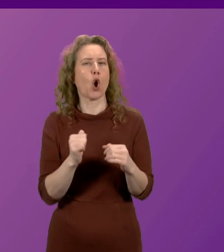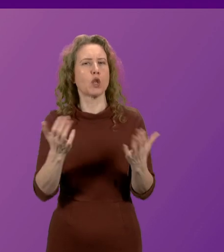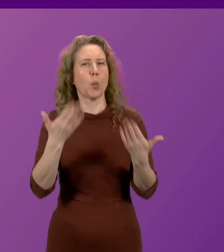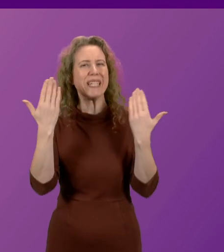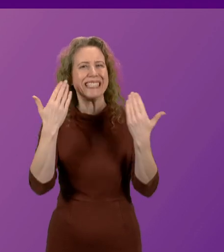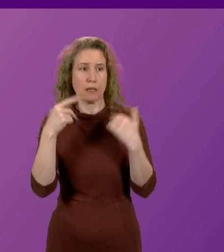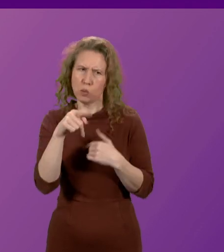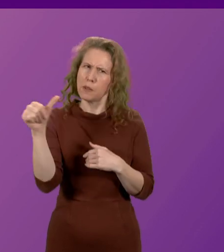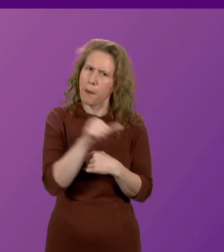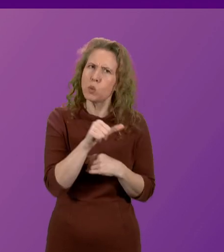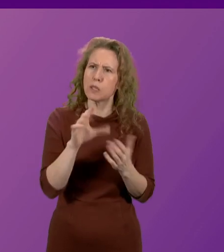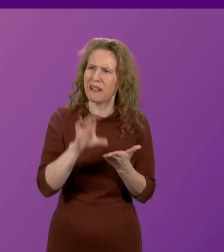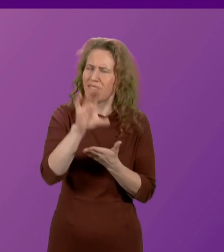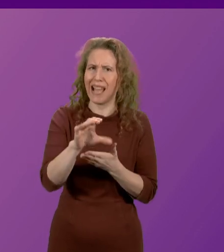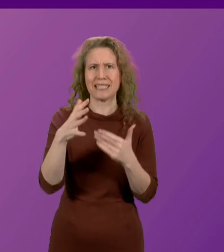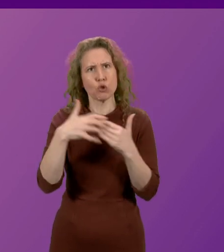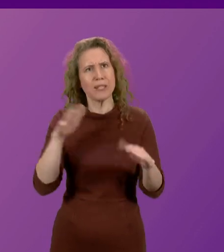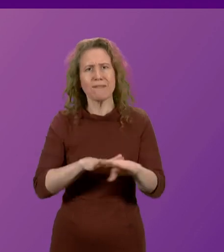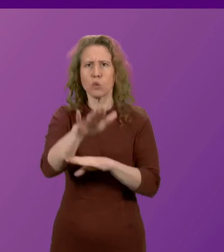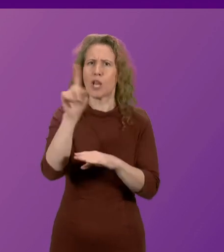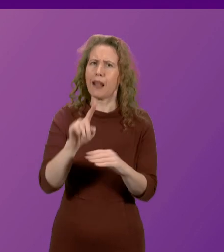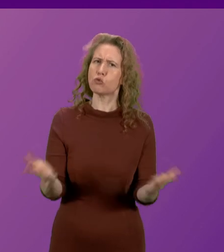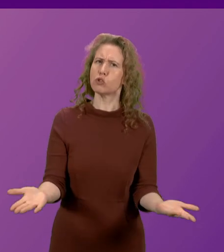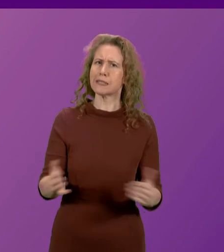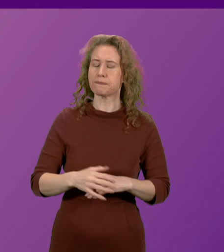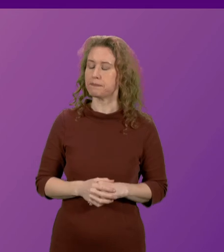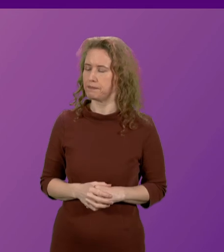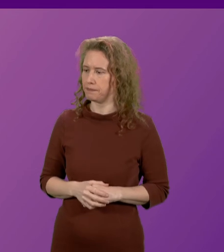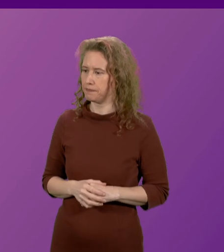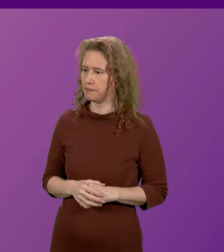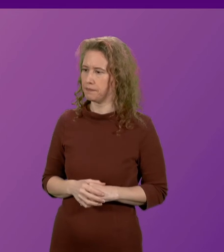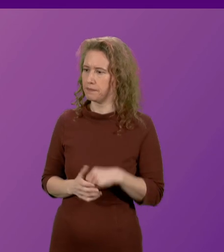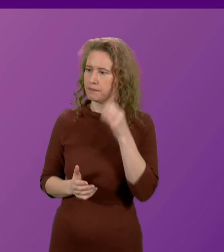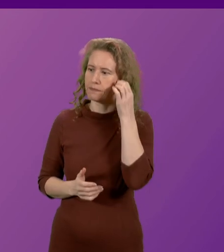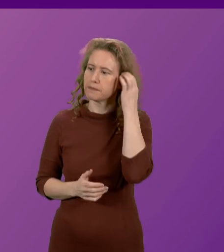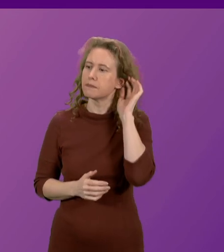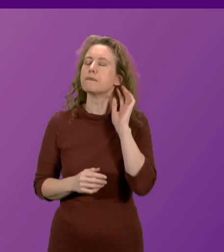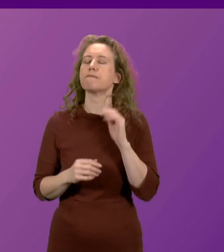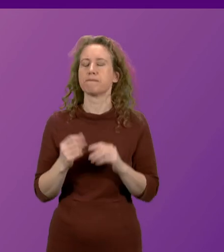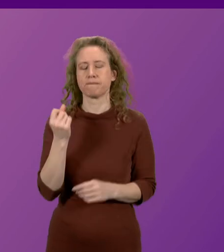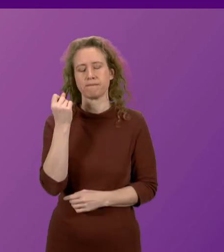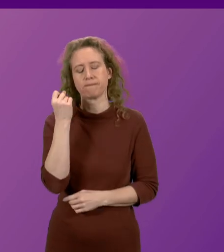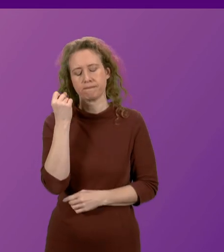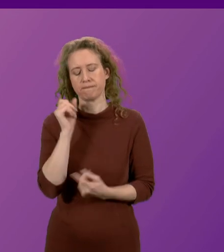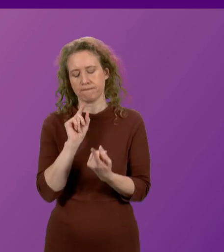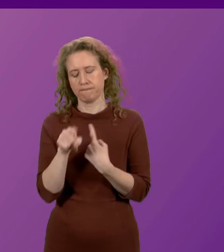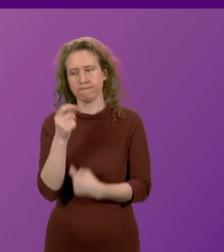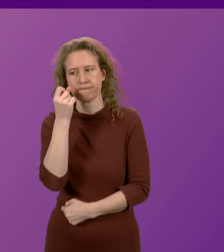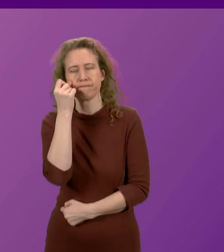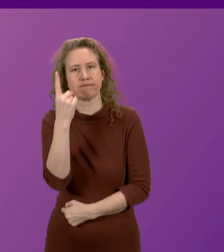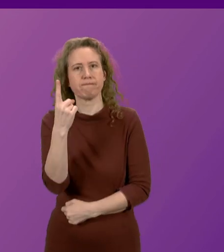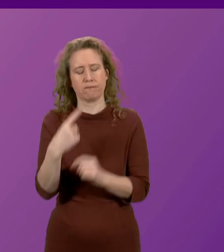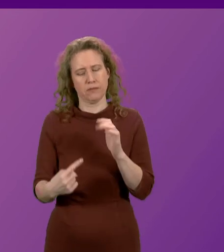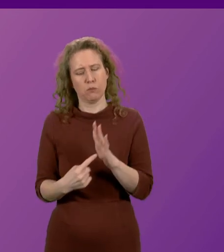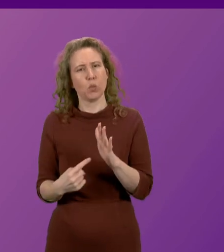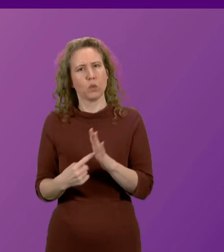supposed to be invested in our green future? First Minister. I understand the importance that Lorna Slater and